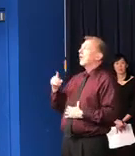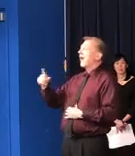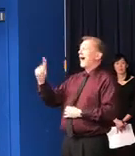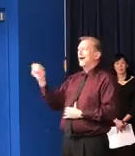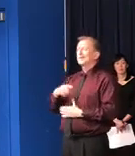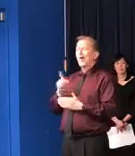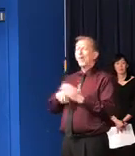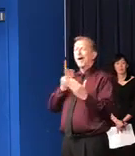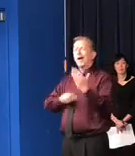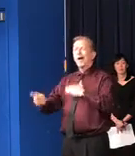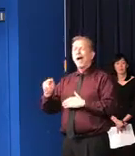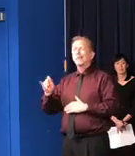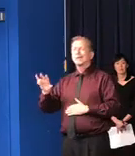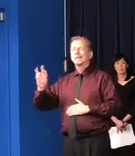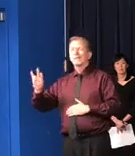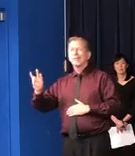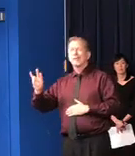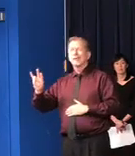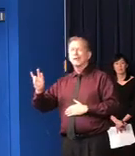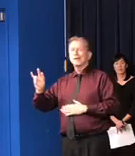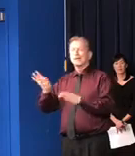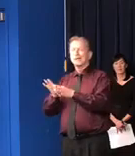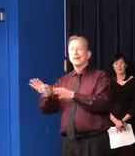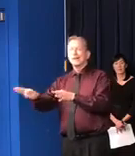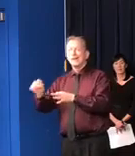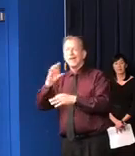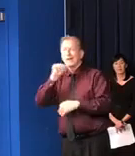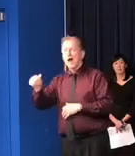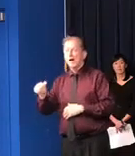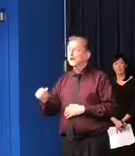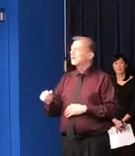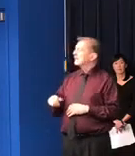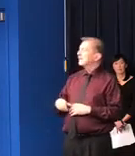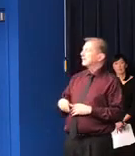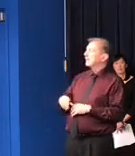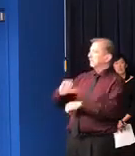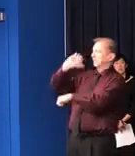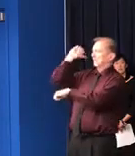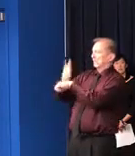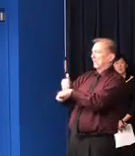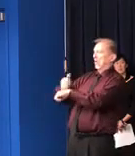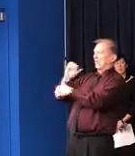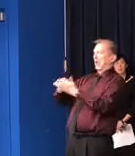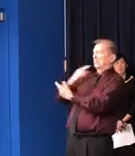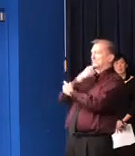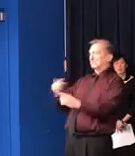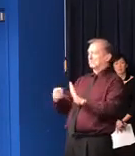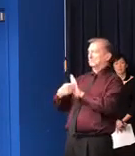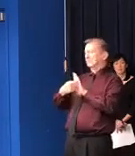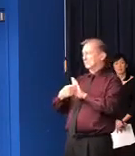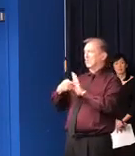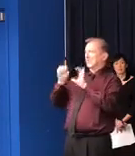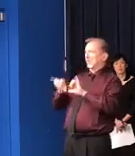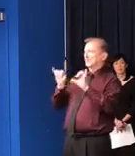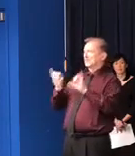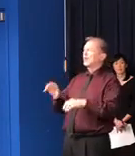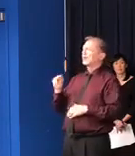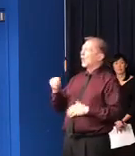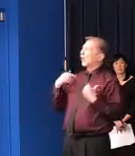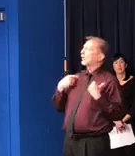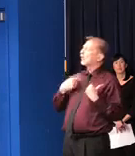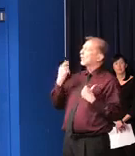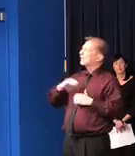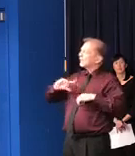nothing is set in stone. You've seen, you know, there's been a progression here, right? We were among the leaders among states to first to